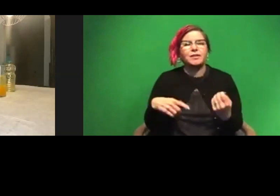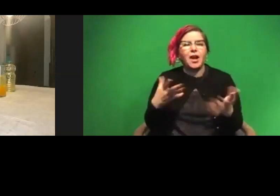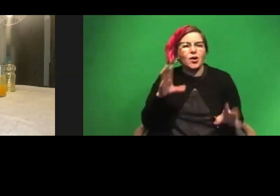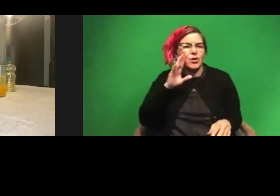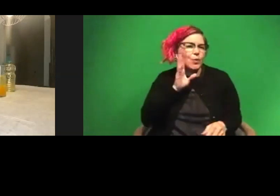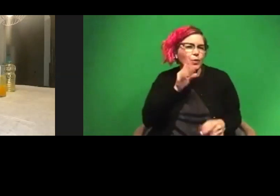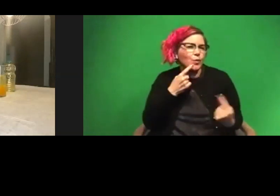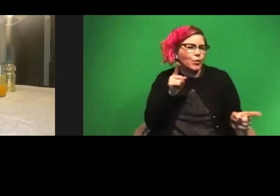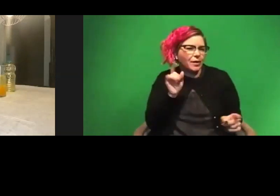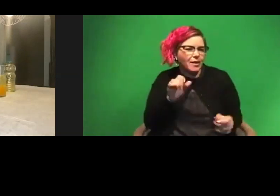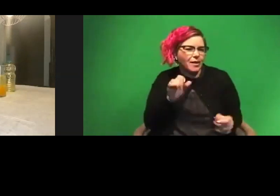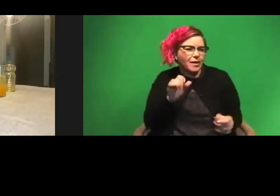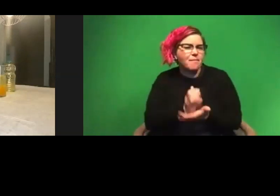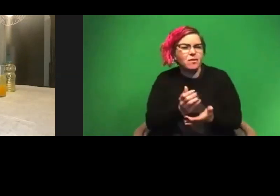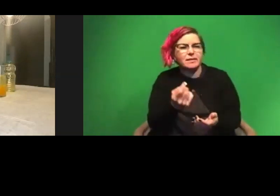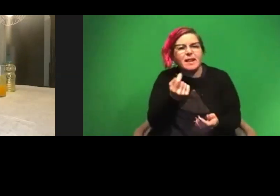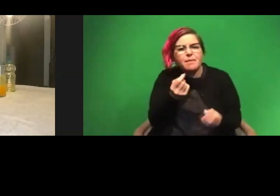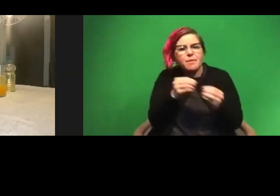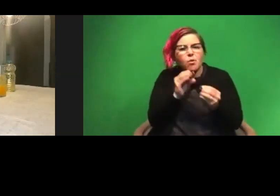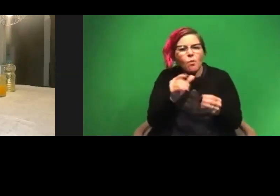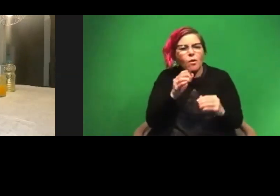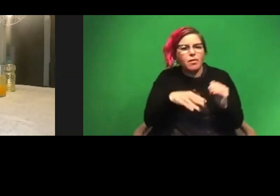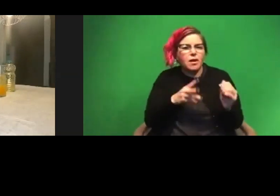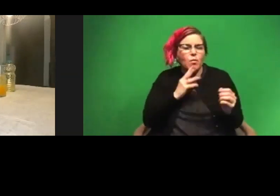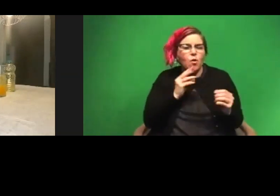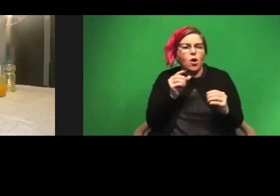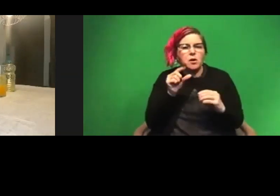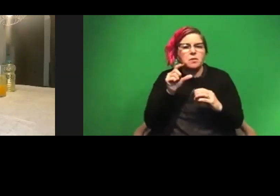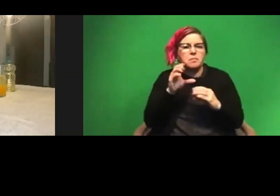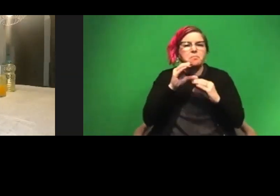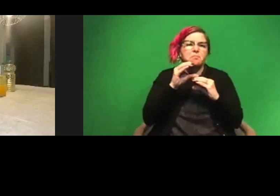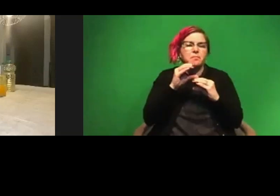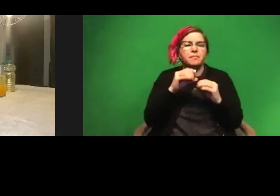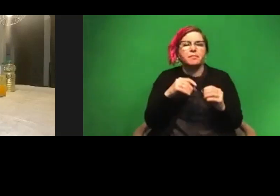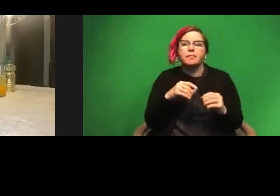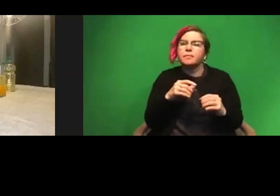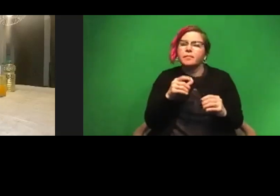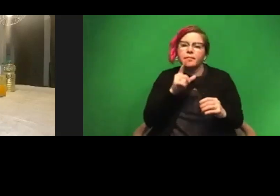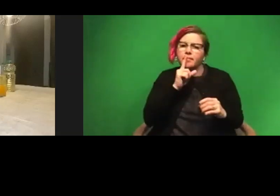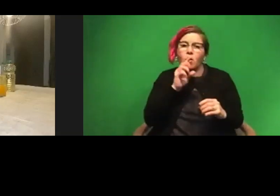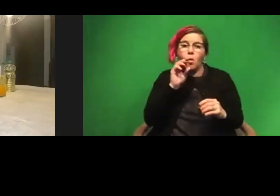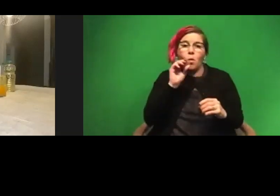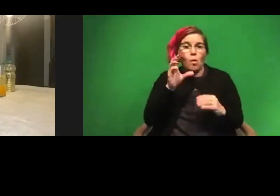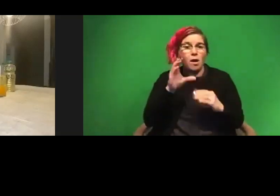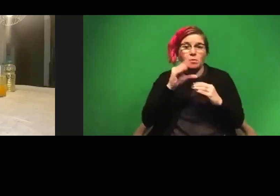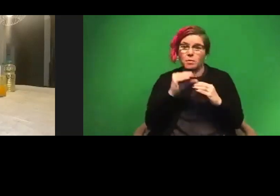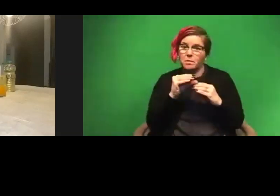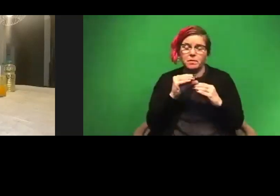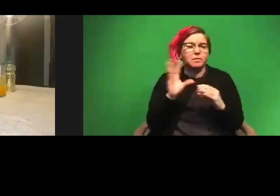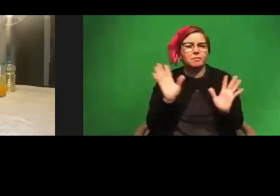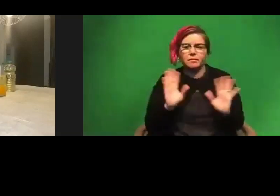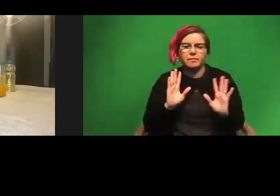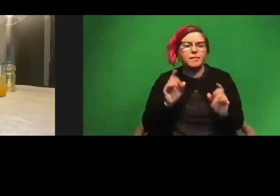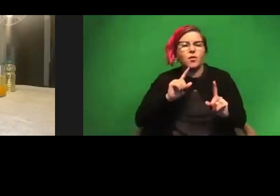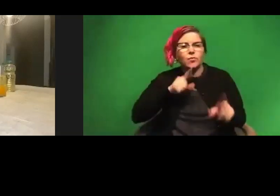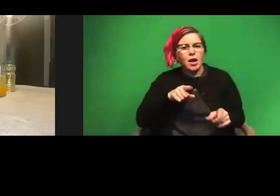with this amount. I just have a little bit more oil than water. Um, you don't want to have less oil than the water because a lot of the reaction